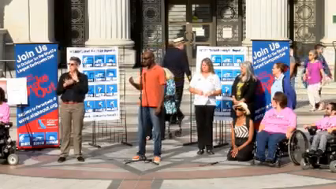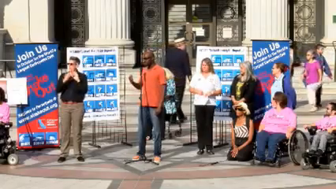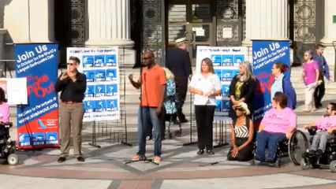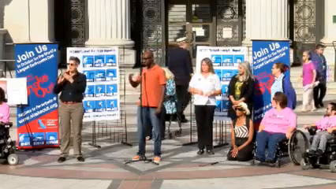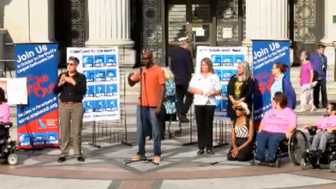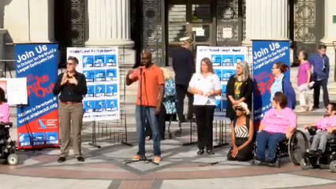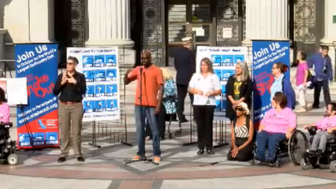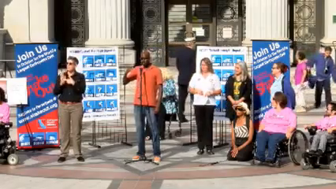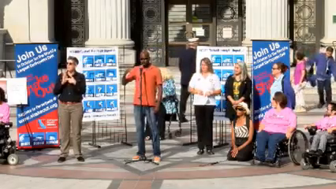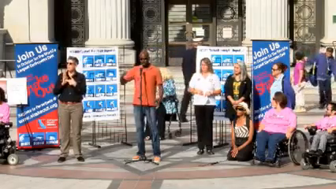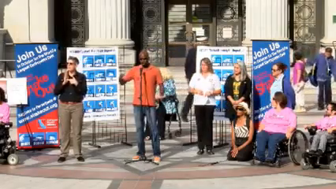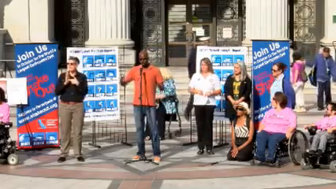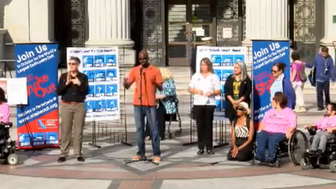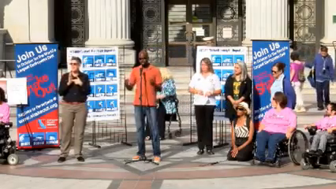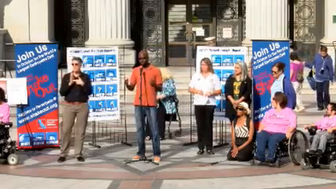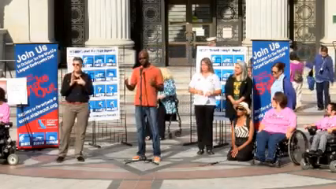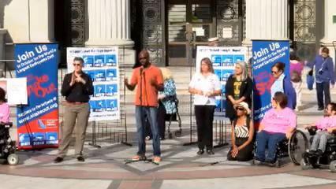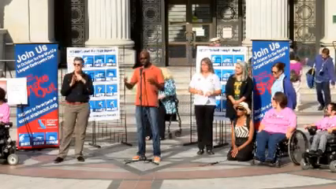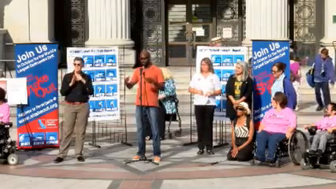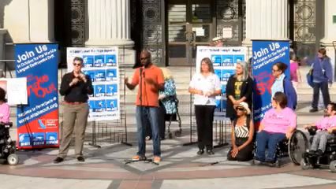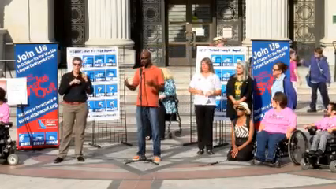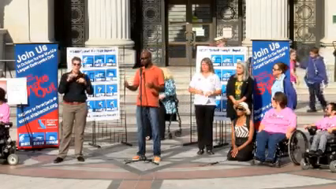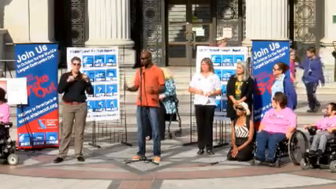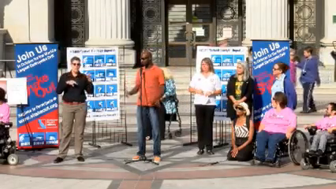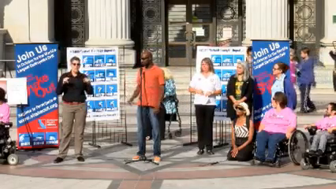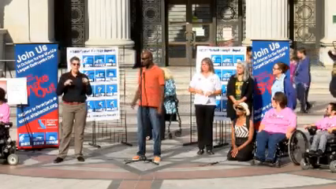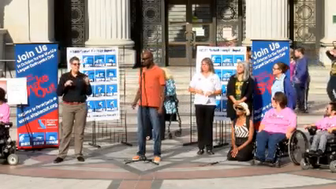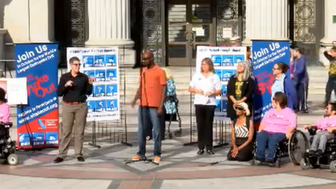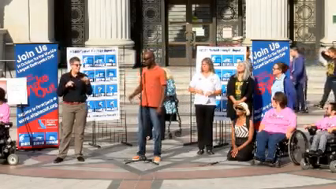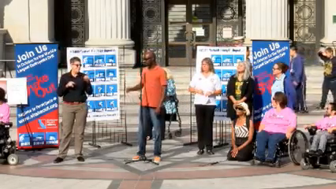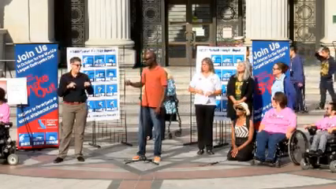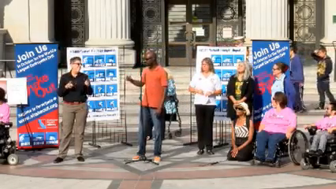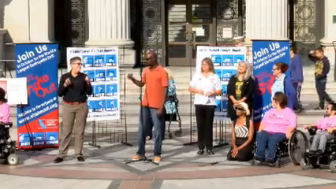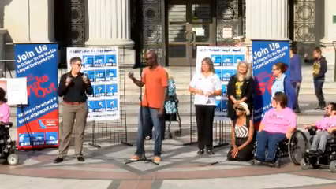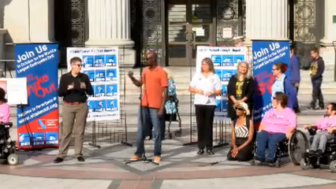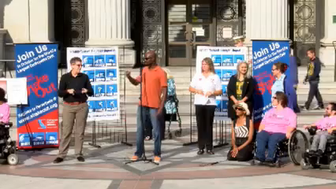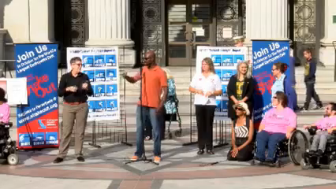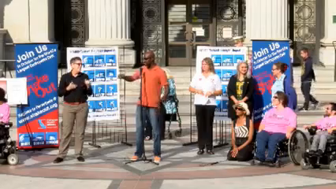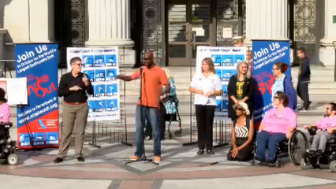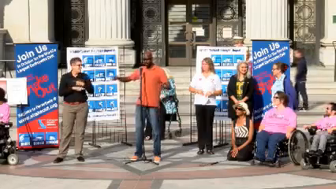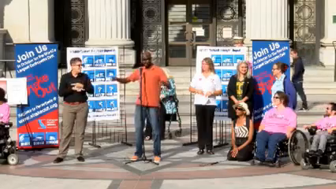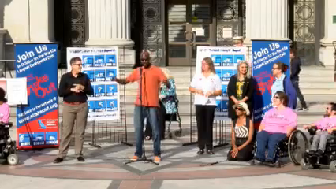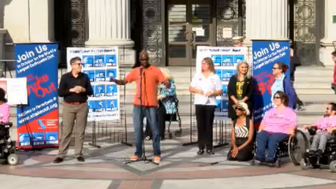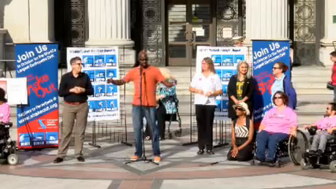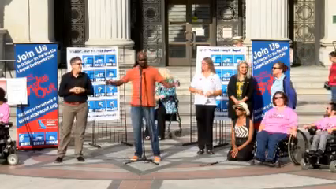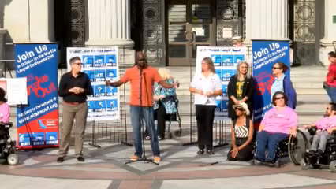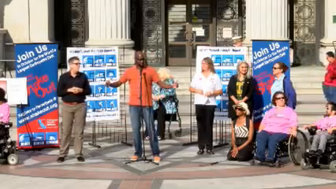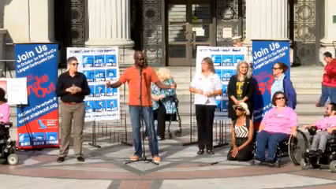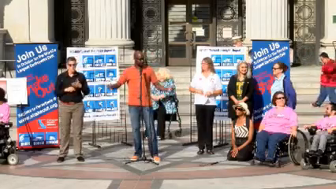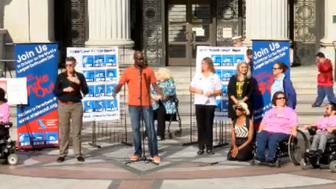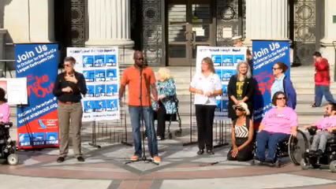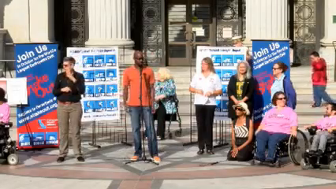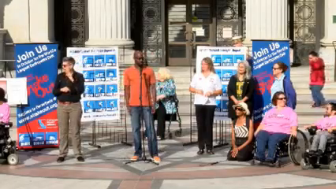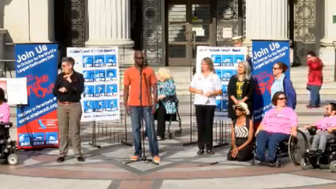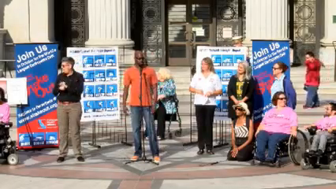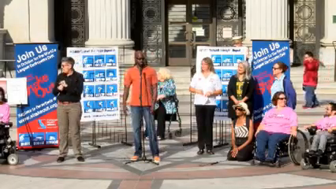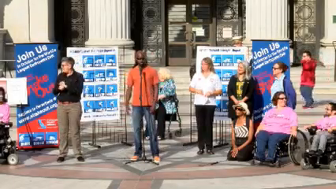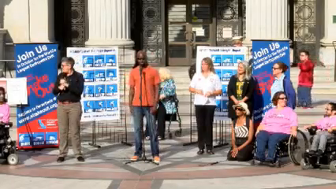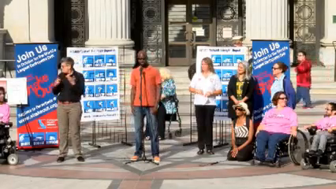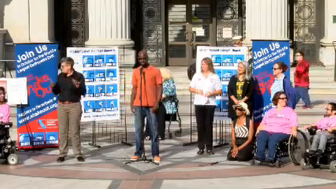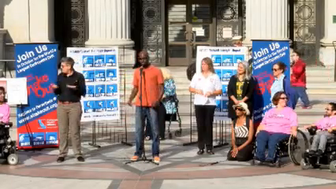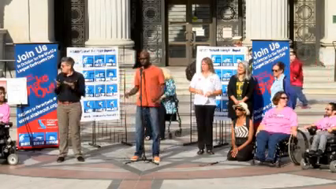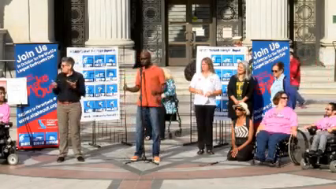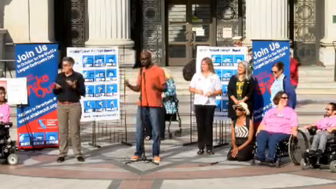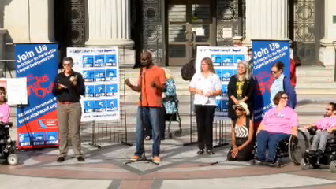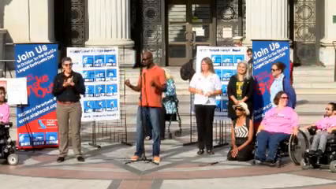in all kinds of things like this event. And so we have my colleagues up here who are going to help